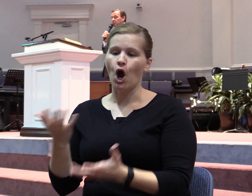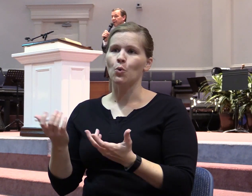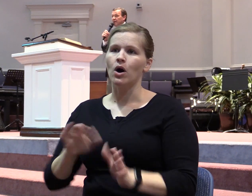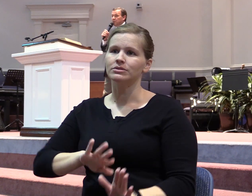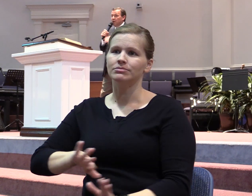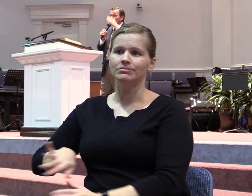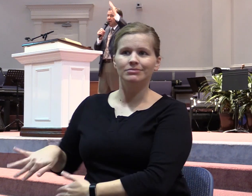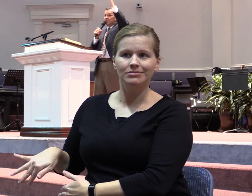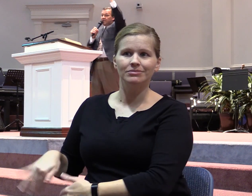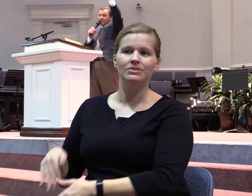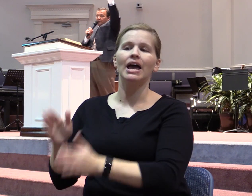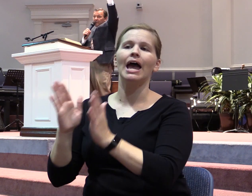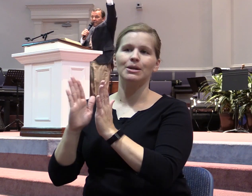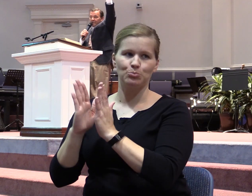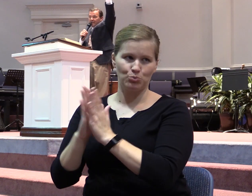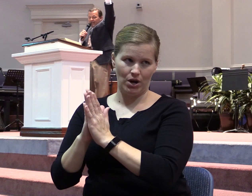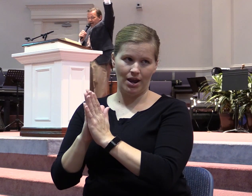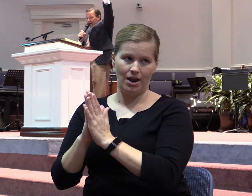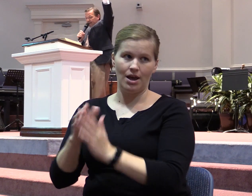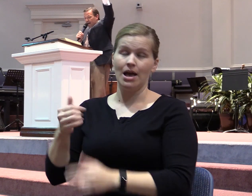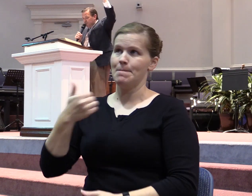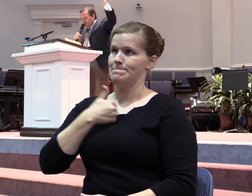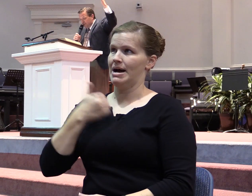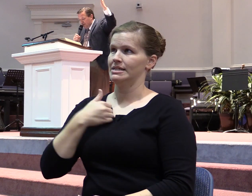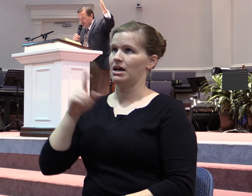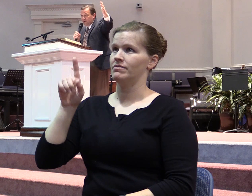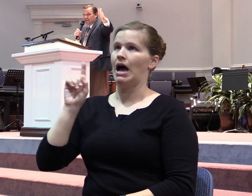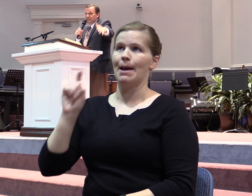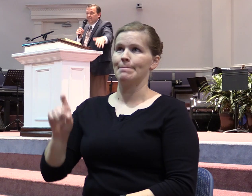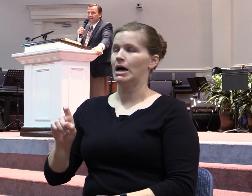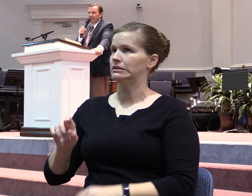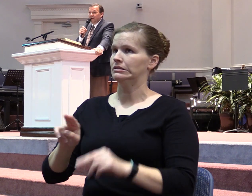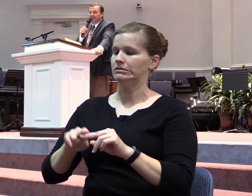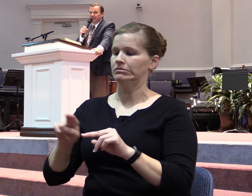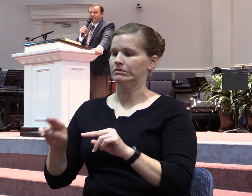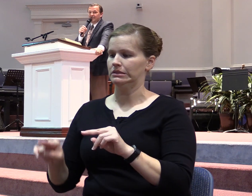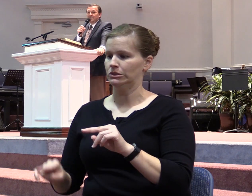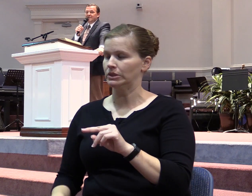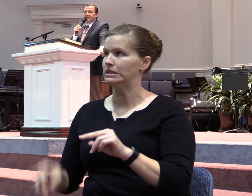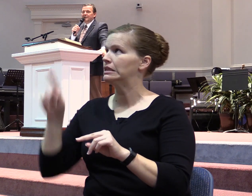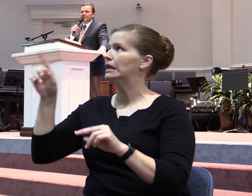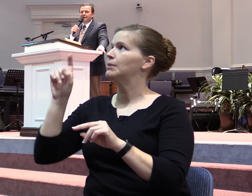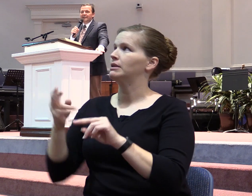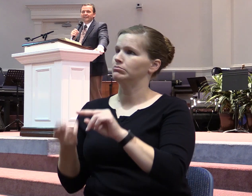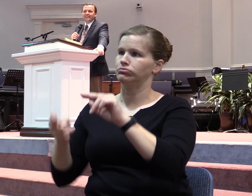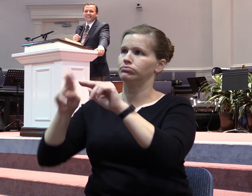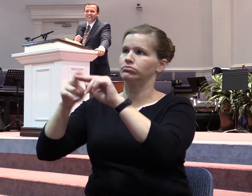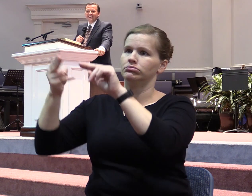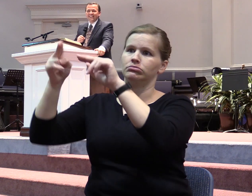pray that prayer, He must increase and I must decrease. Amen. Look at your neighbor and say, get greedy. Get greedy.